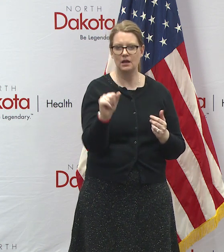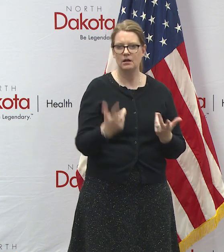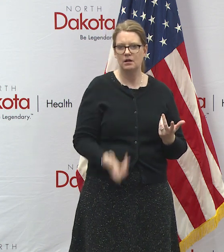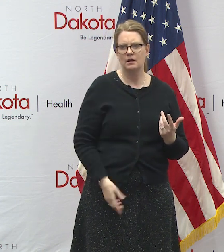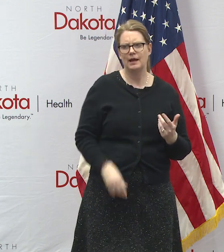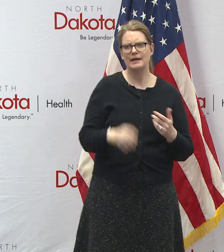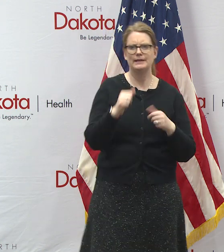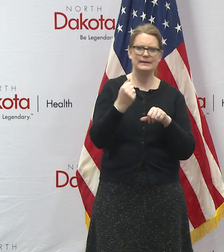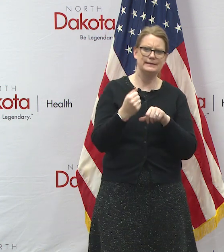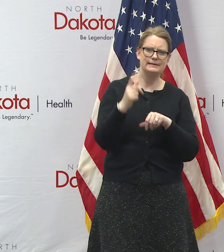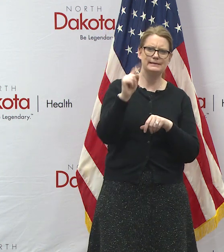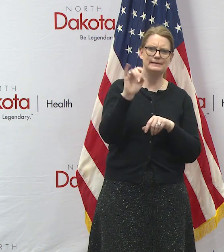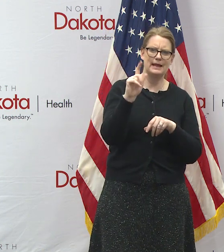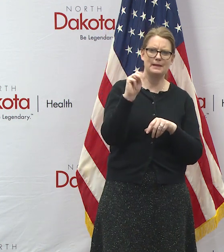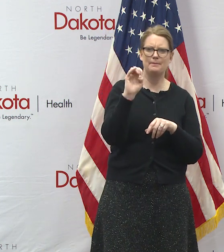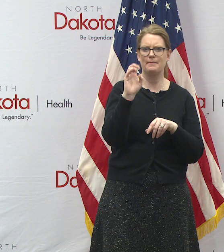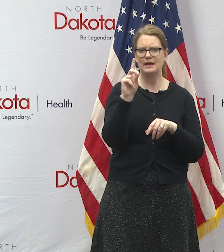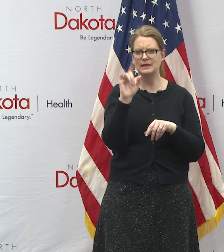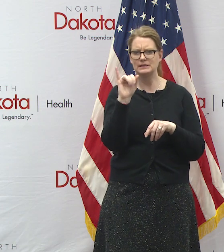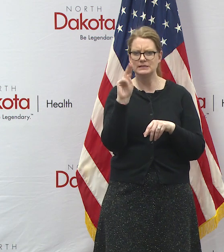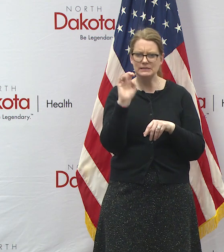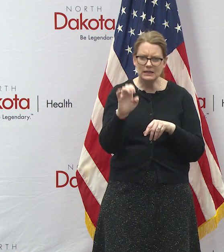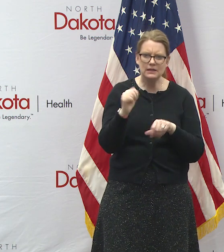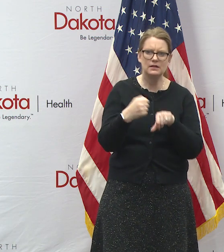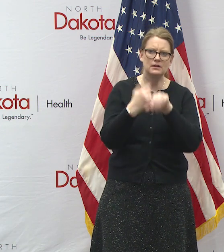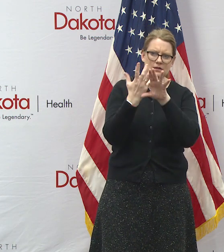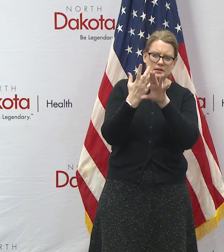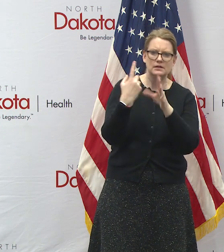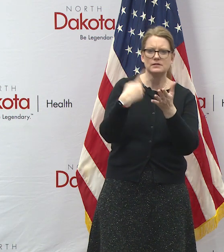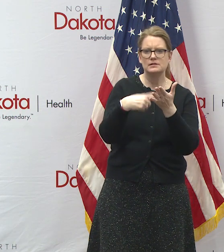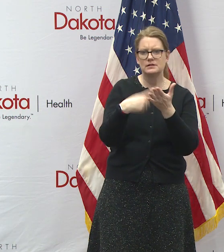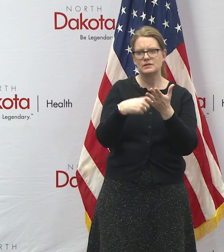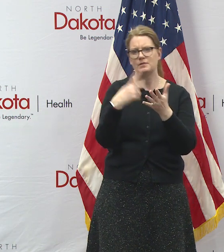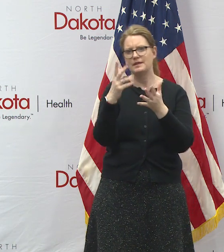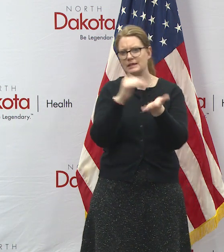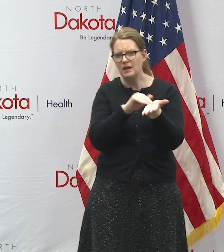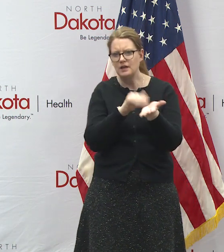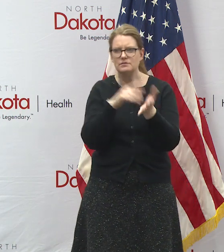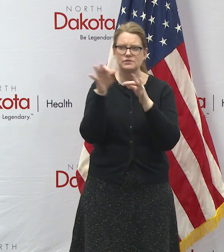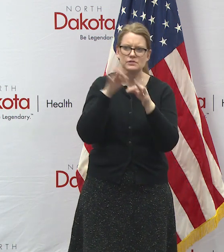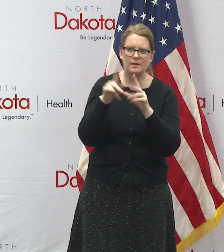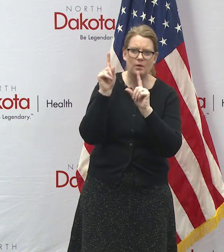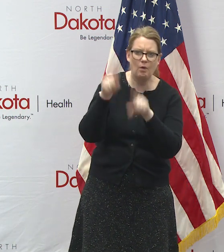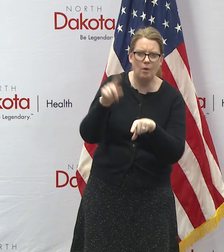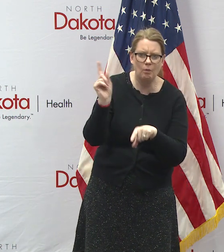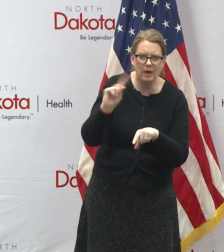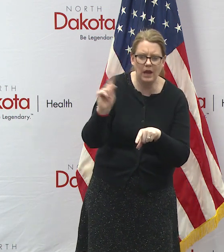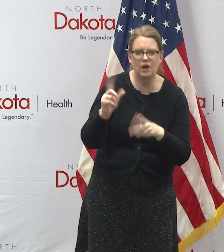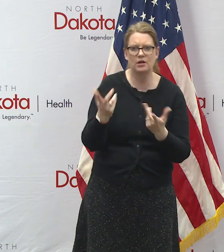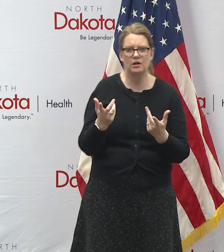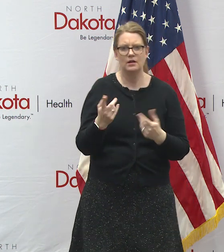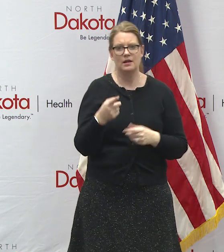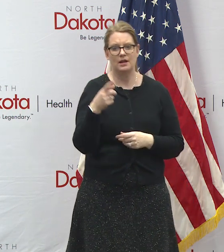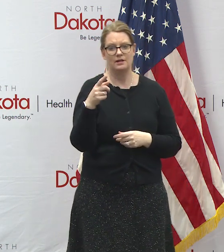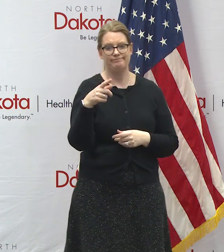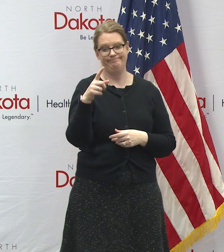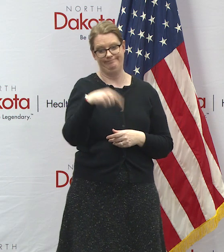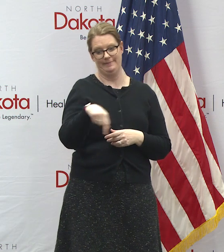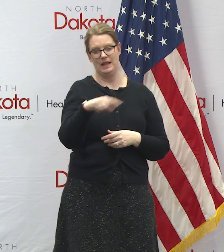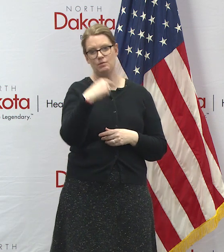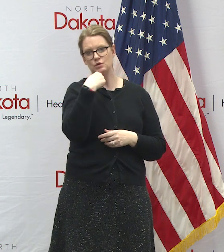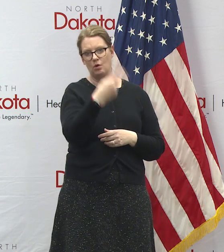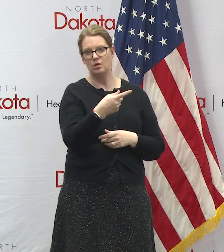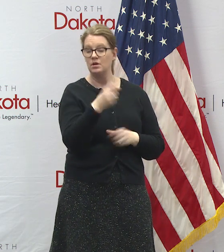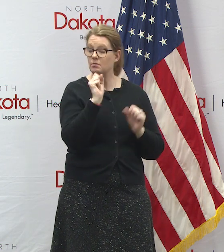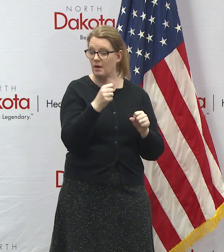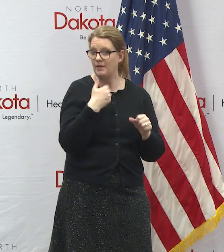telemedicine i talked to the doctor i described my symptoms i described where i went uh and they were told by a medical professional hey